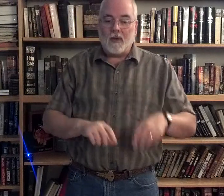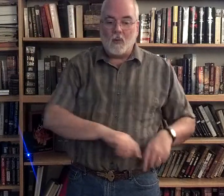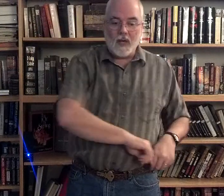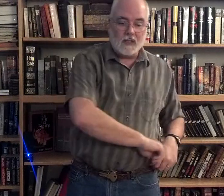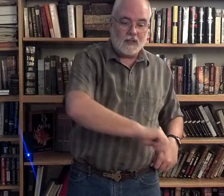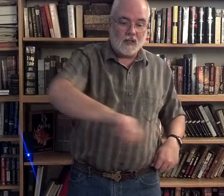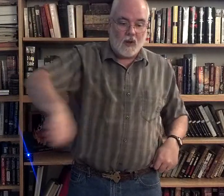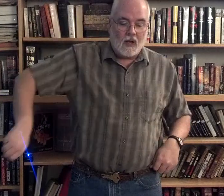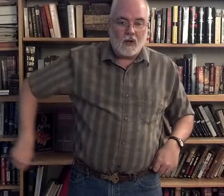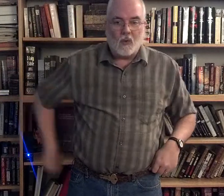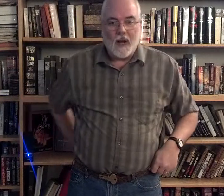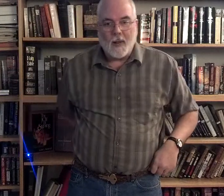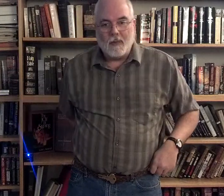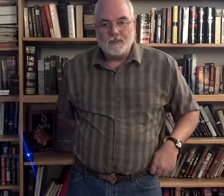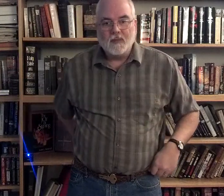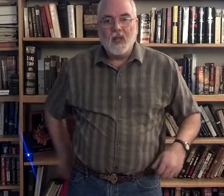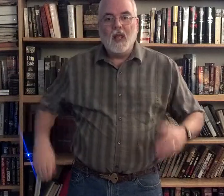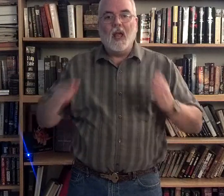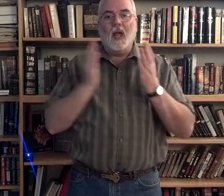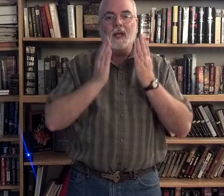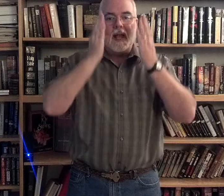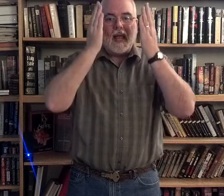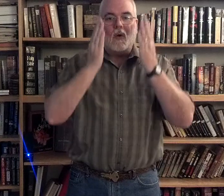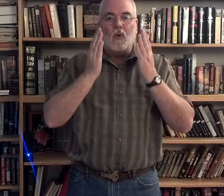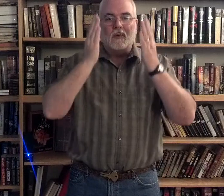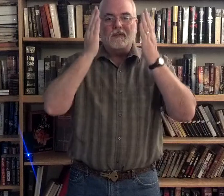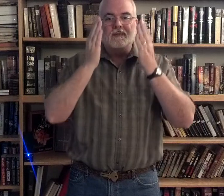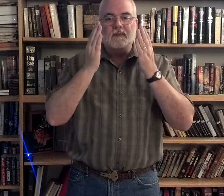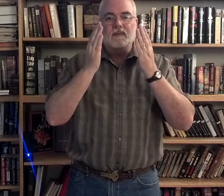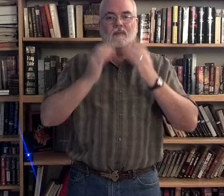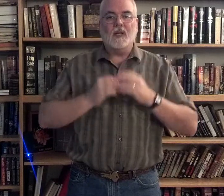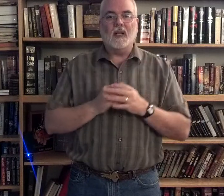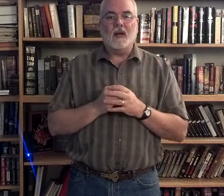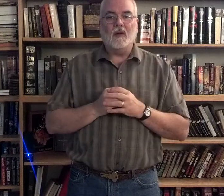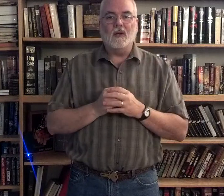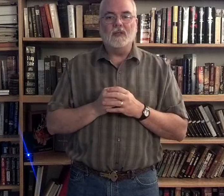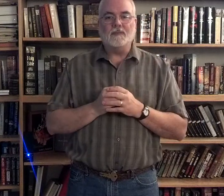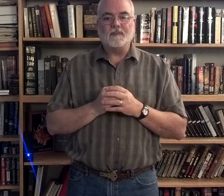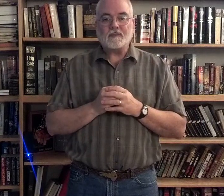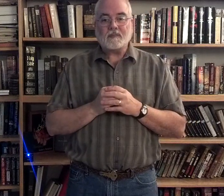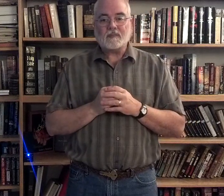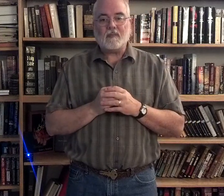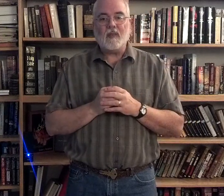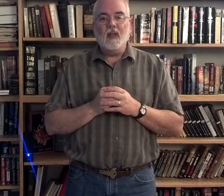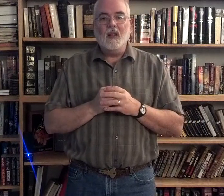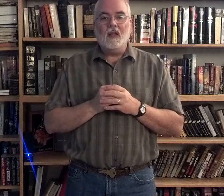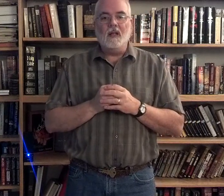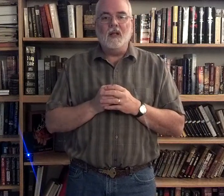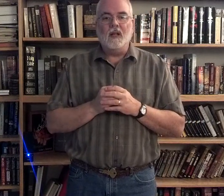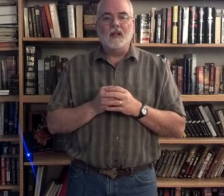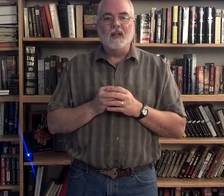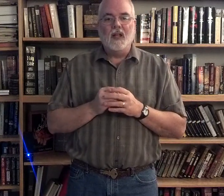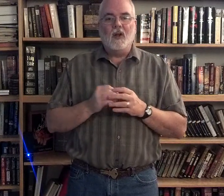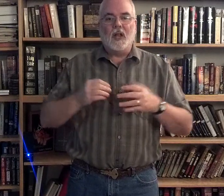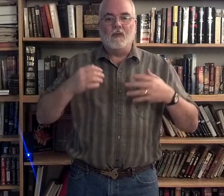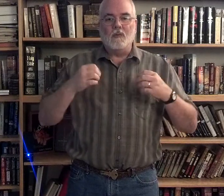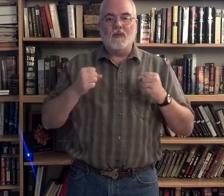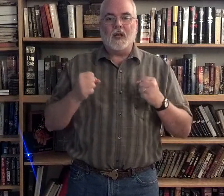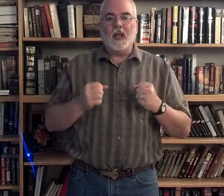waist, so I'm going to wrap a towel. Is that how it goes? Because, he removed it, and he